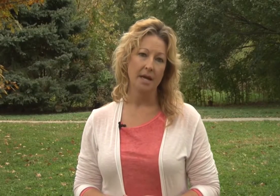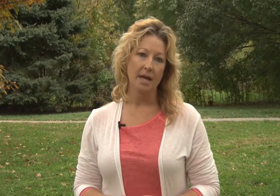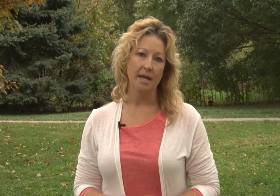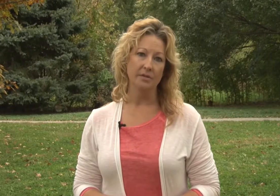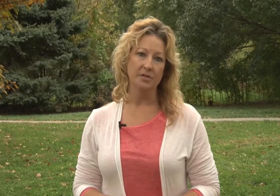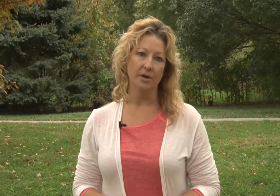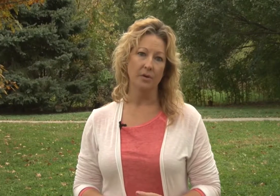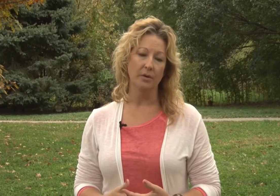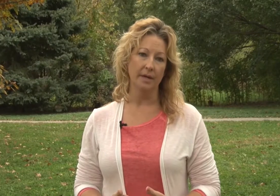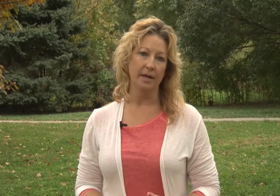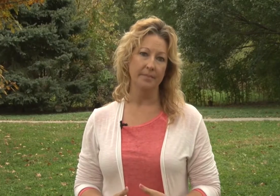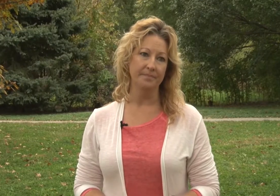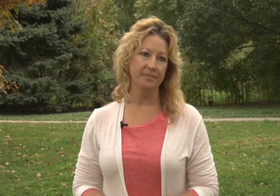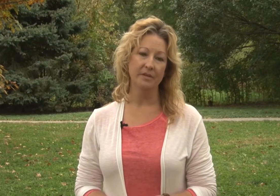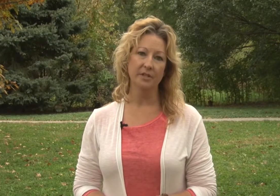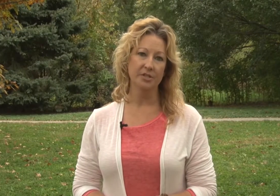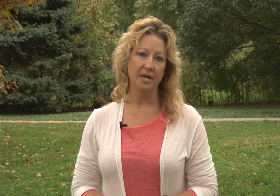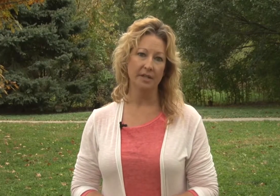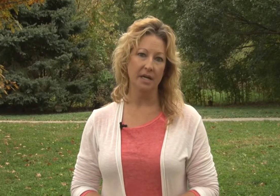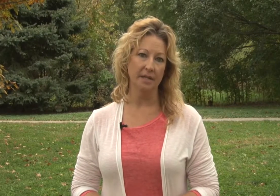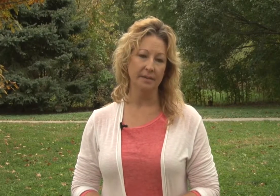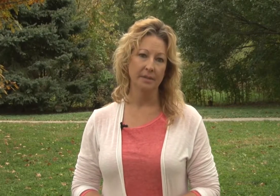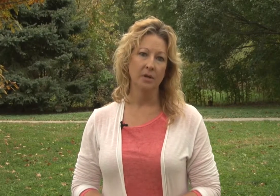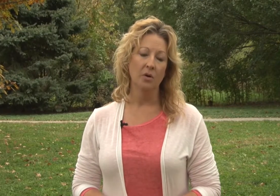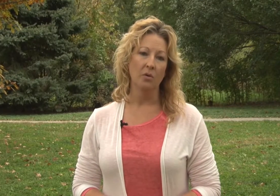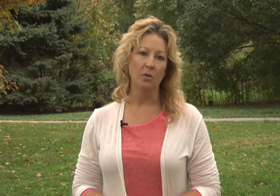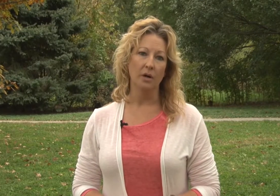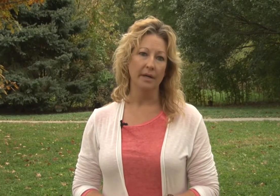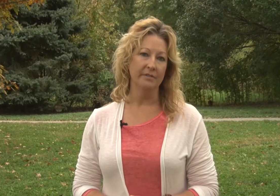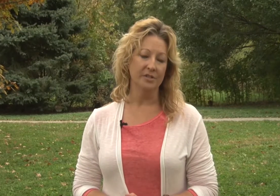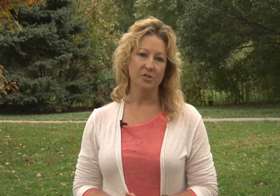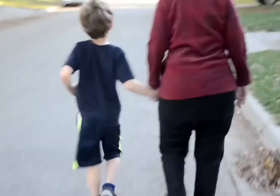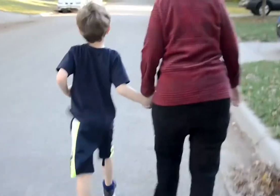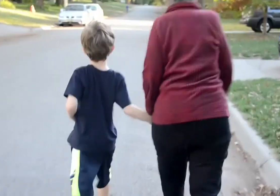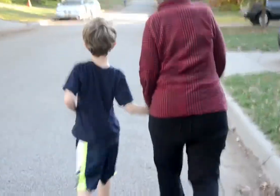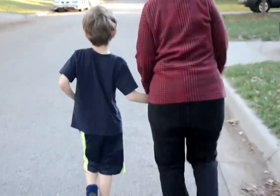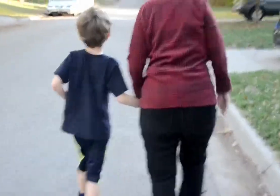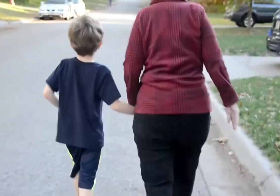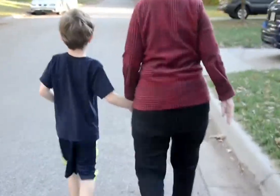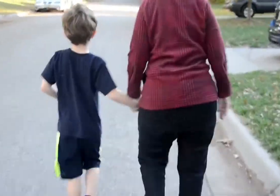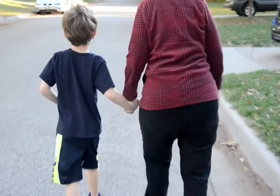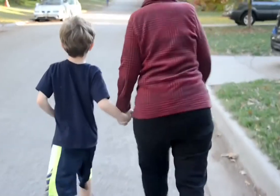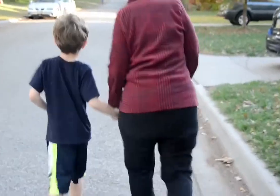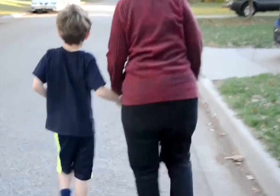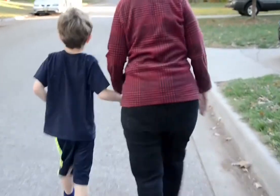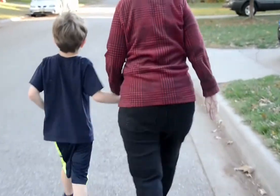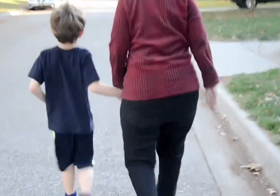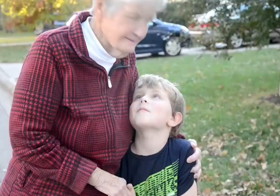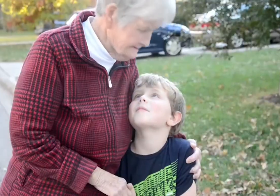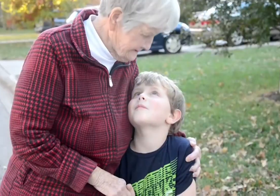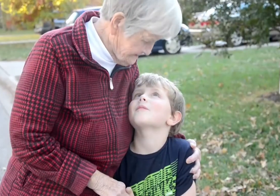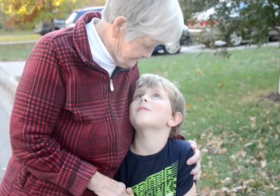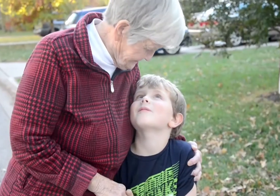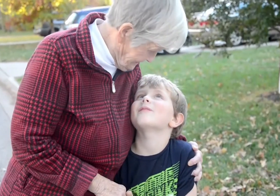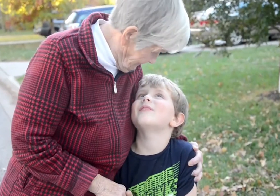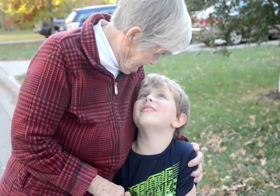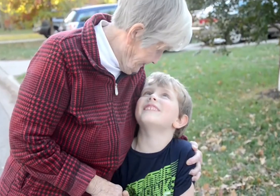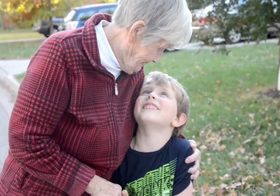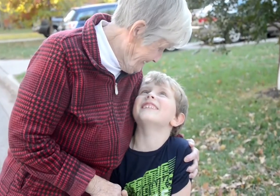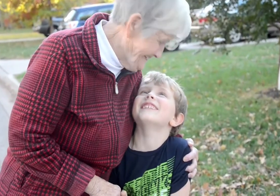And so giving your child a hug or even just holding a hand. And sometimes just putting hands on shoulders is a great way to